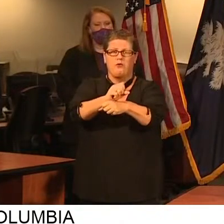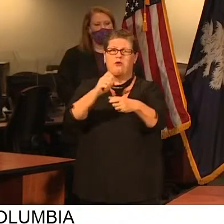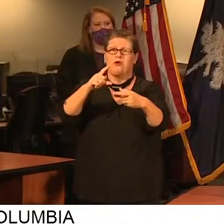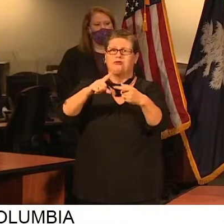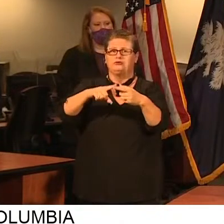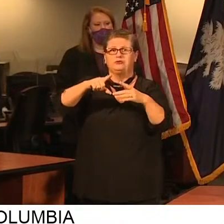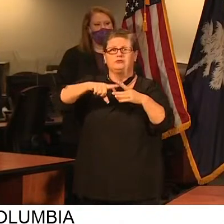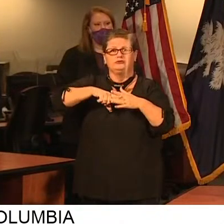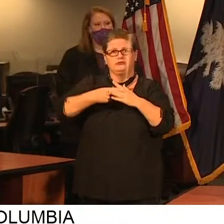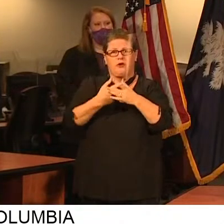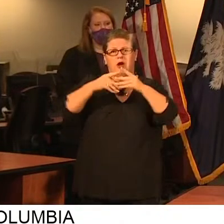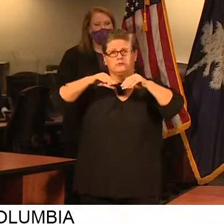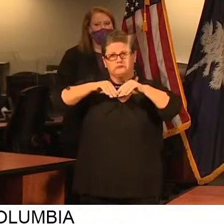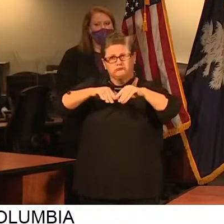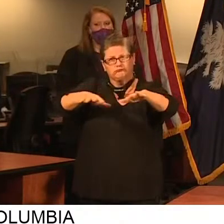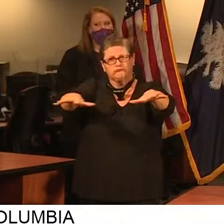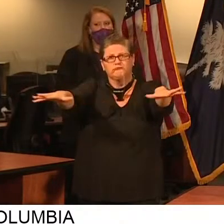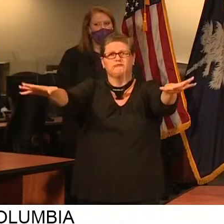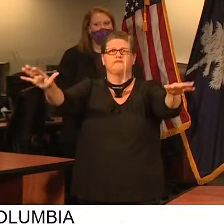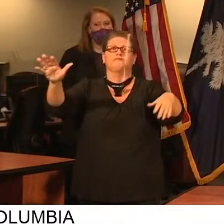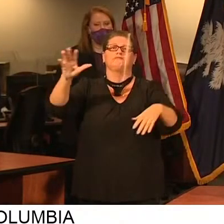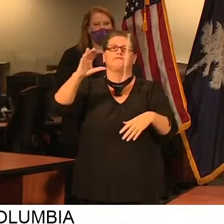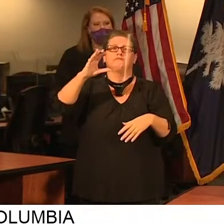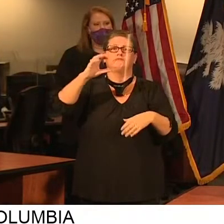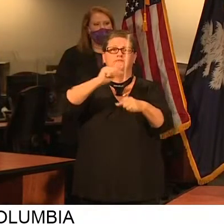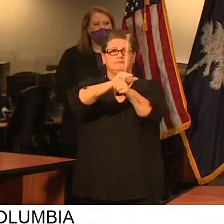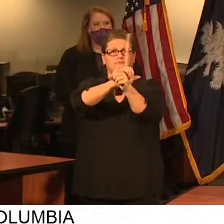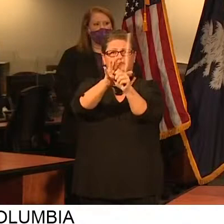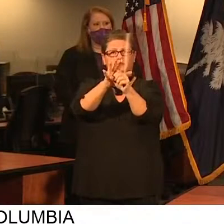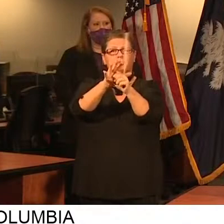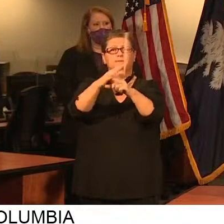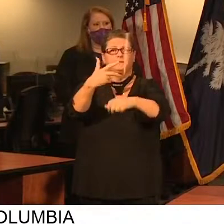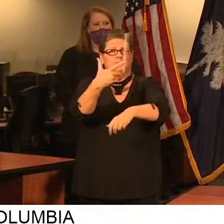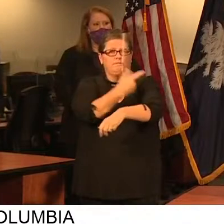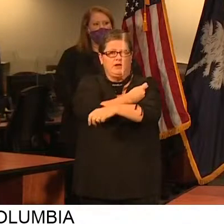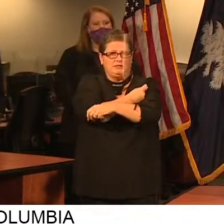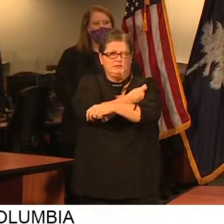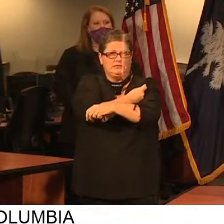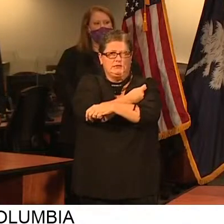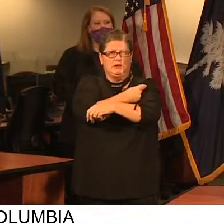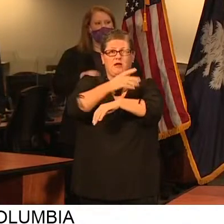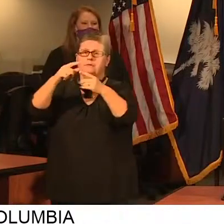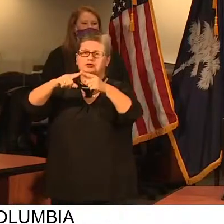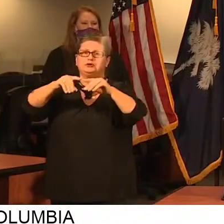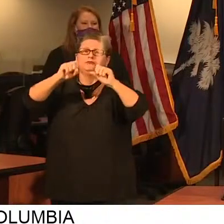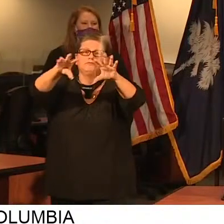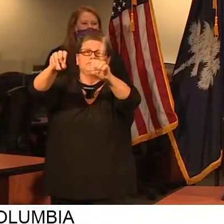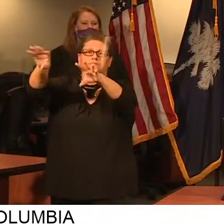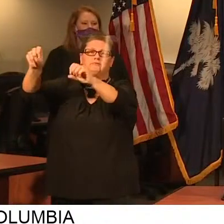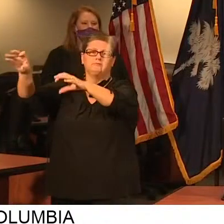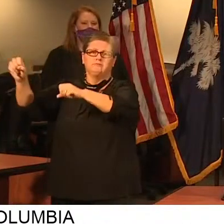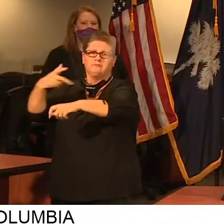large-scale distribution of COVID-19 vaccines in the fall of 2020.